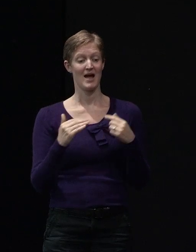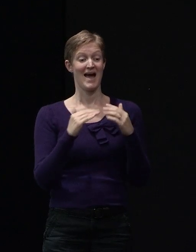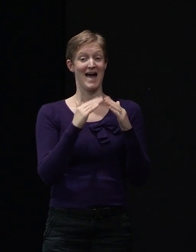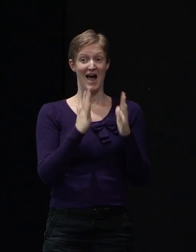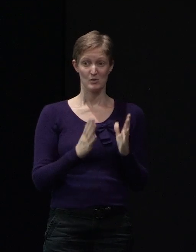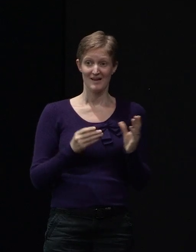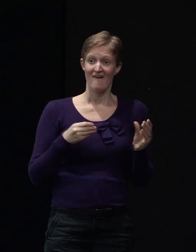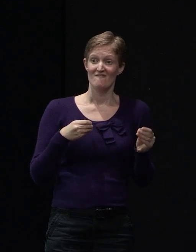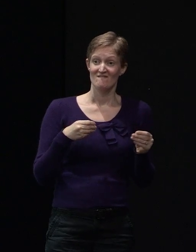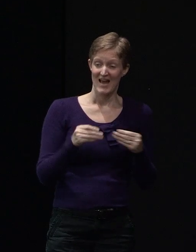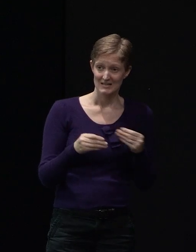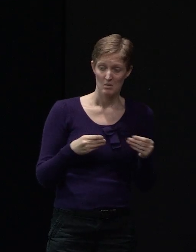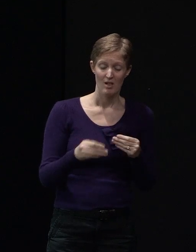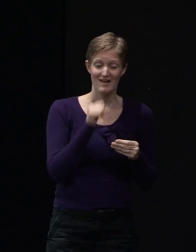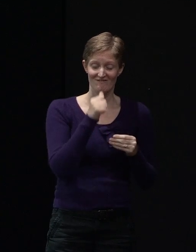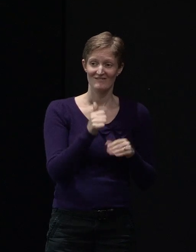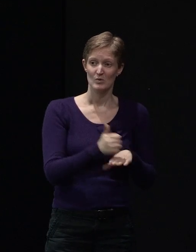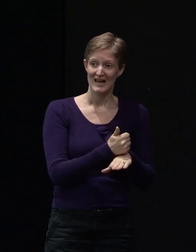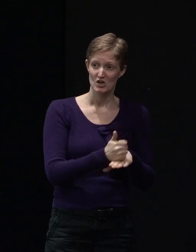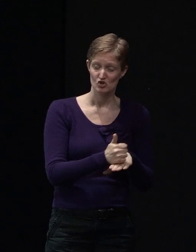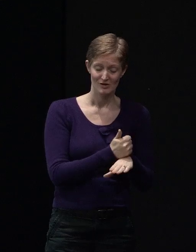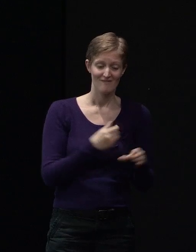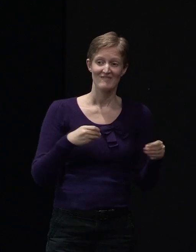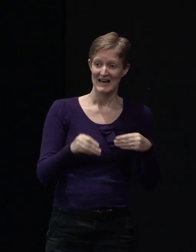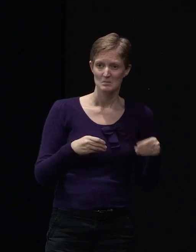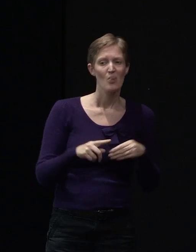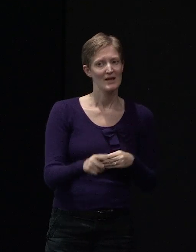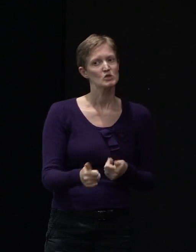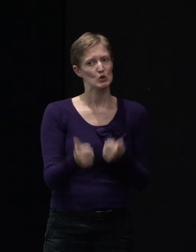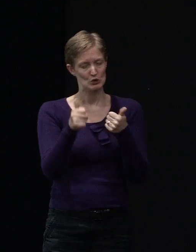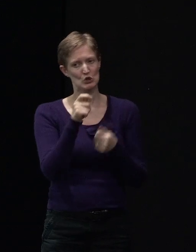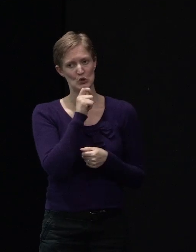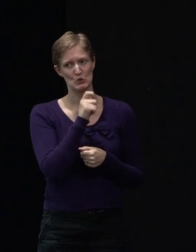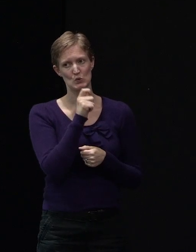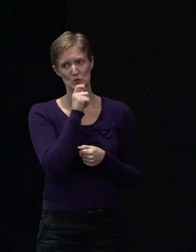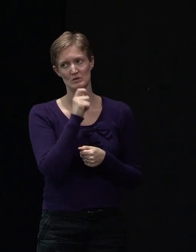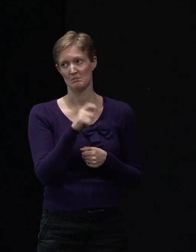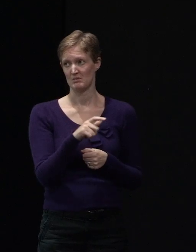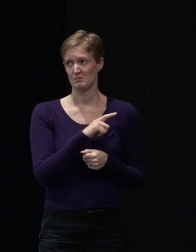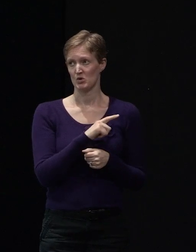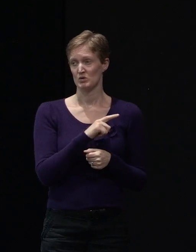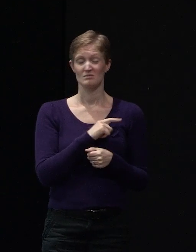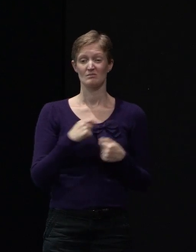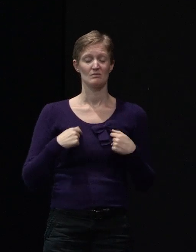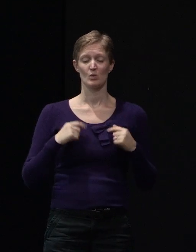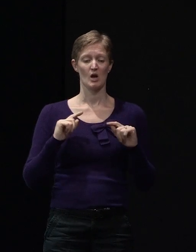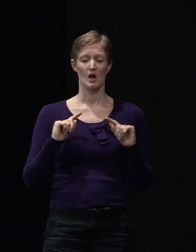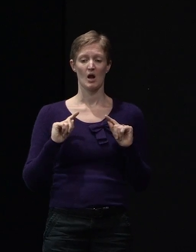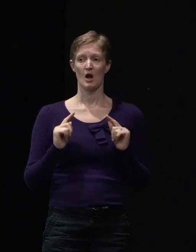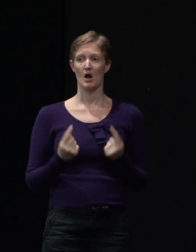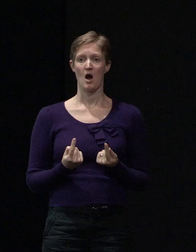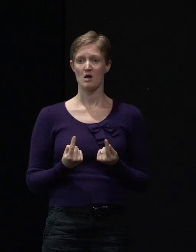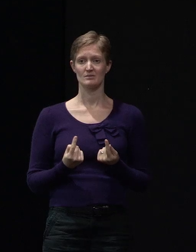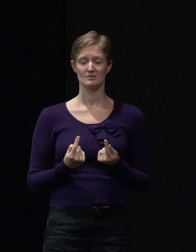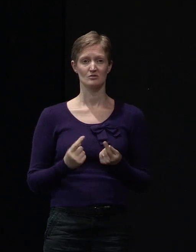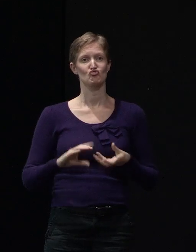make your house foundation going forward, the better, because there's no way we're ever going to be able to design a house to not be